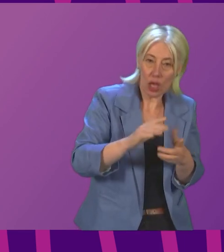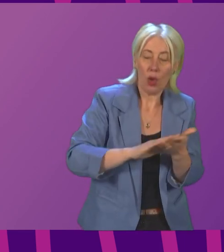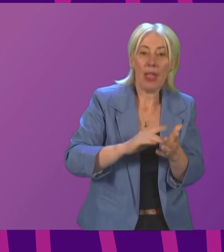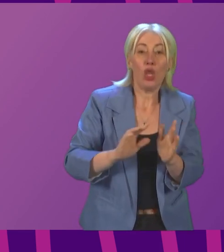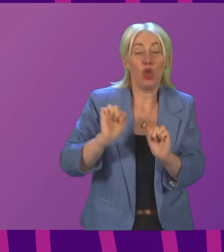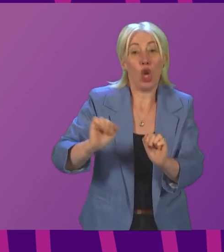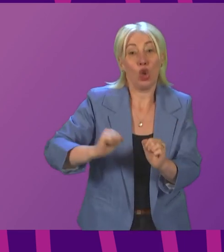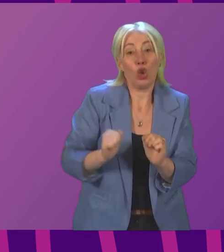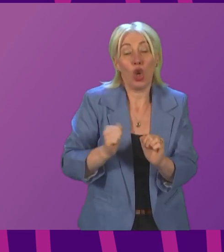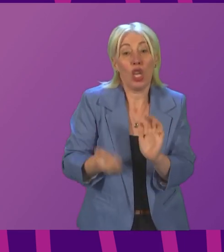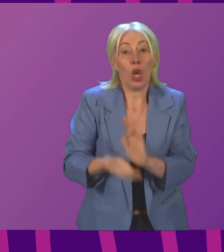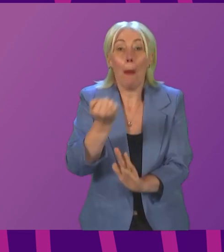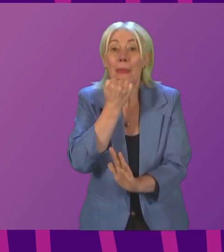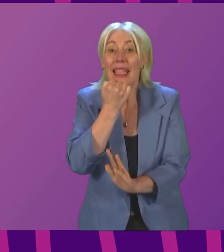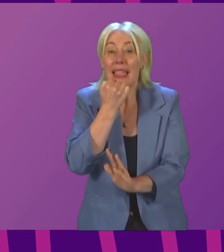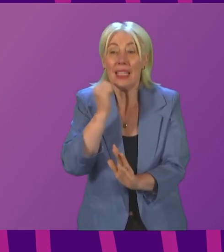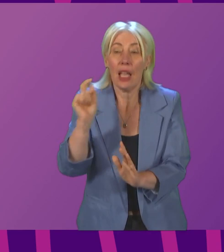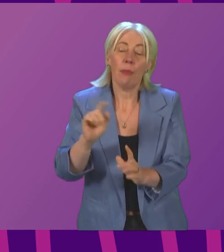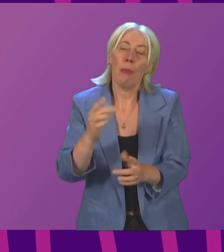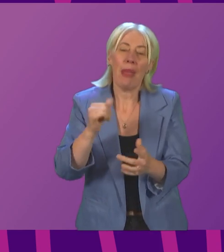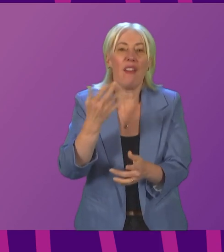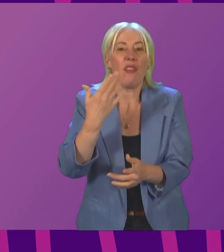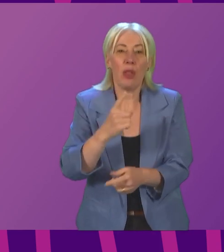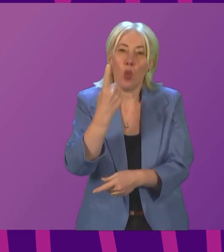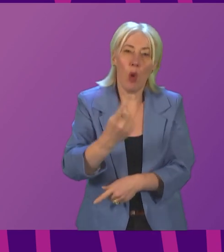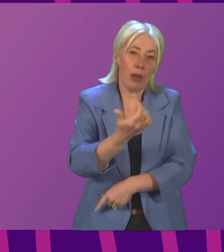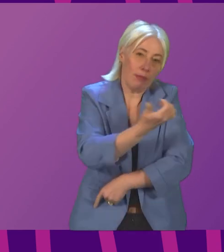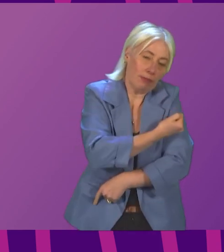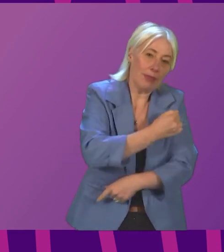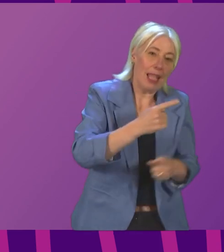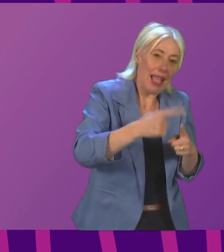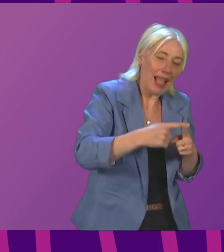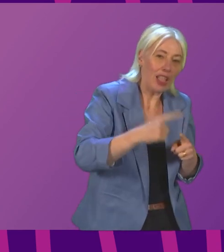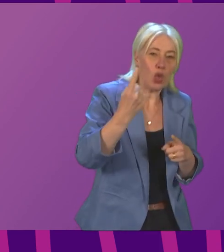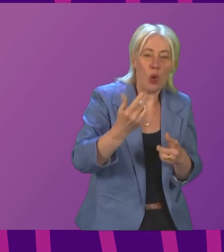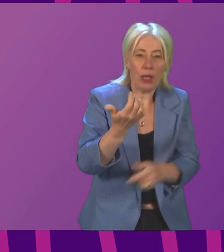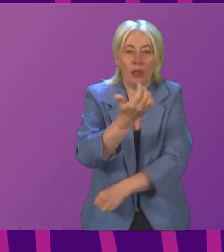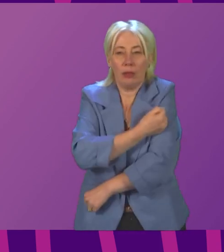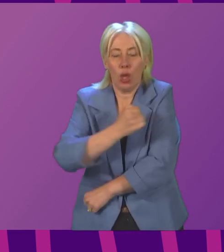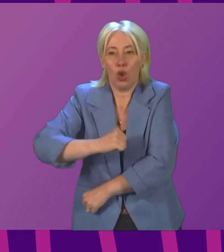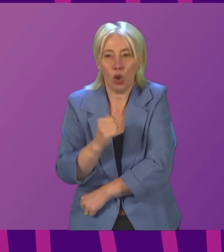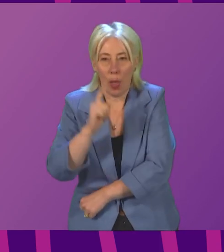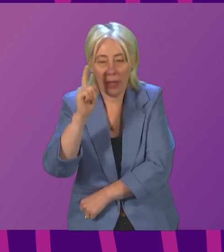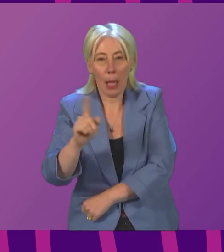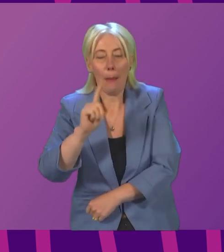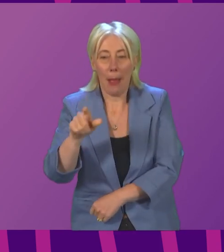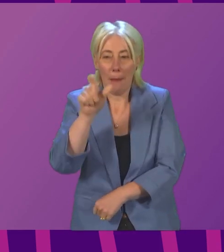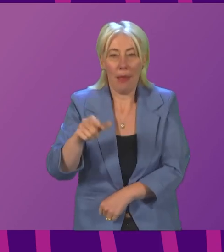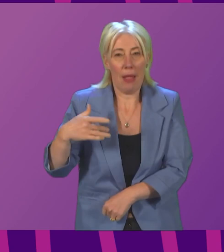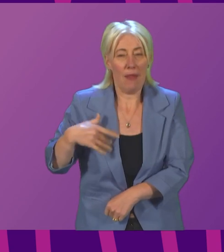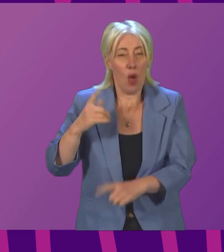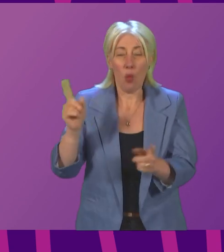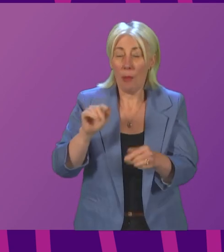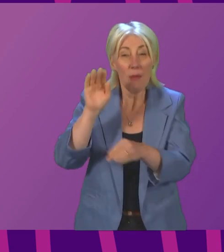updated when, for instance, they have one dose in England and one in Scotland. But I have also had constituents told to follow the advice for foreign